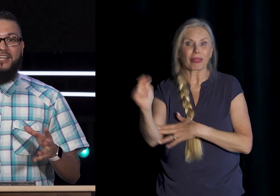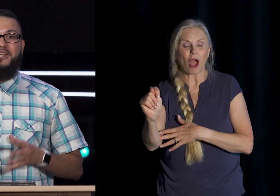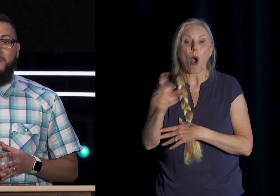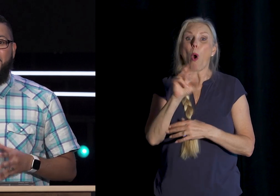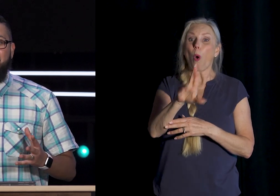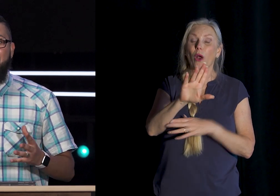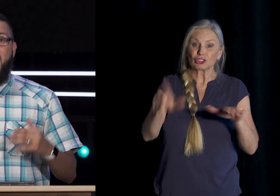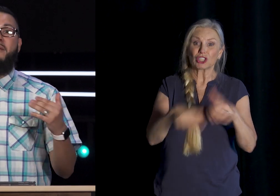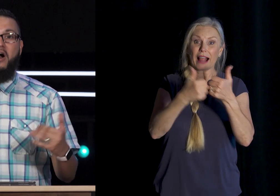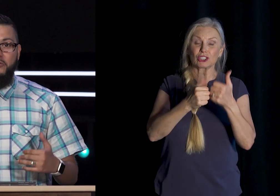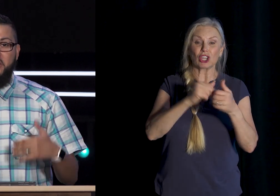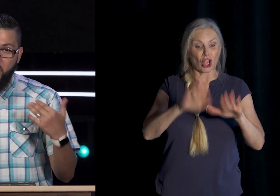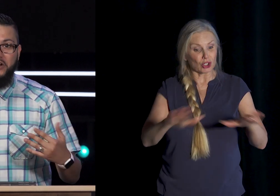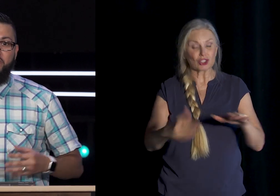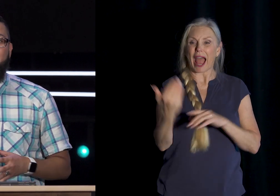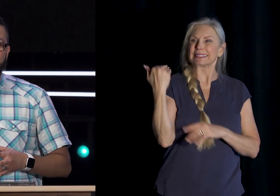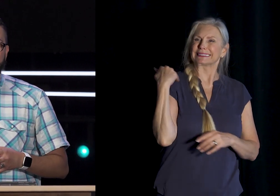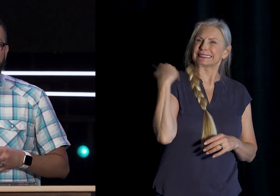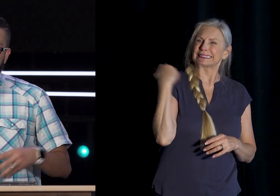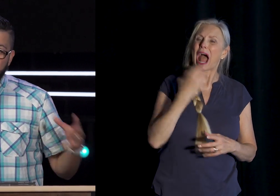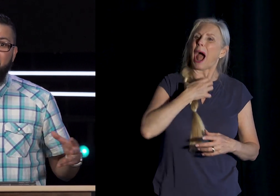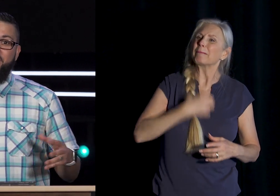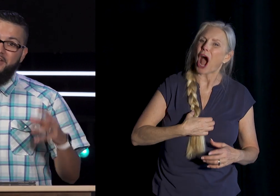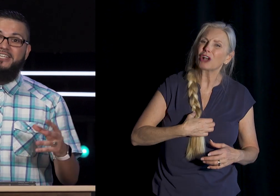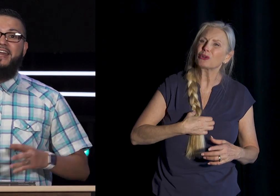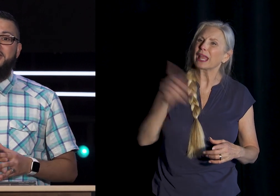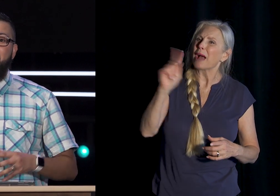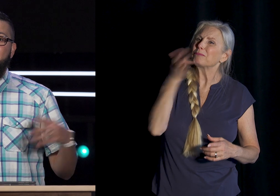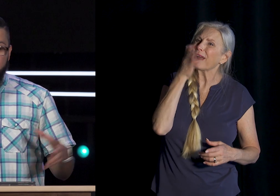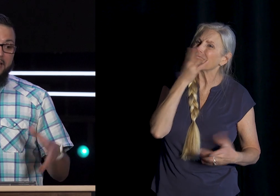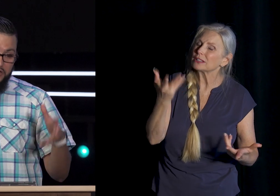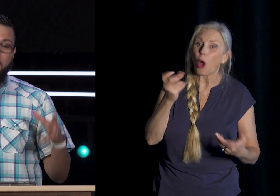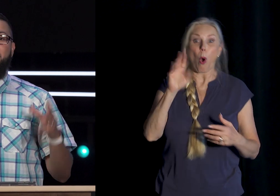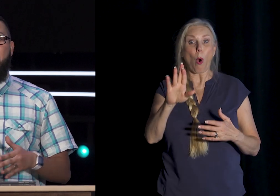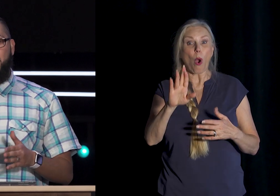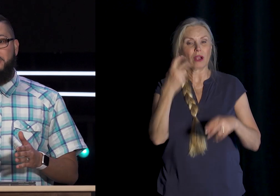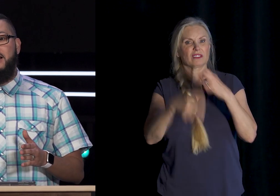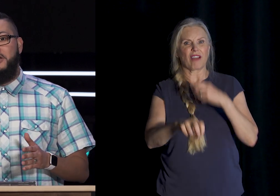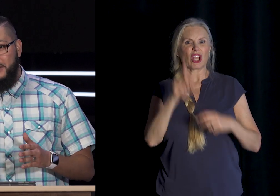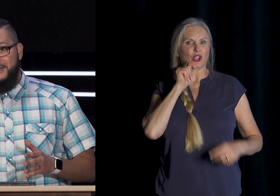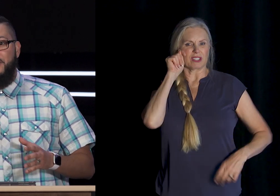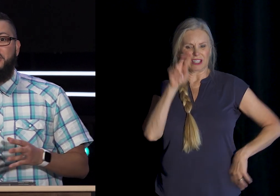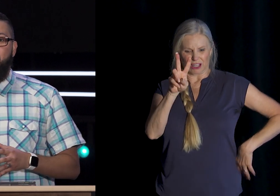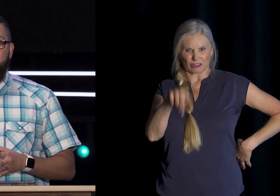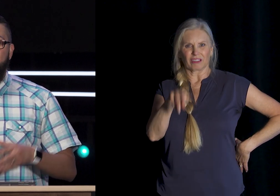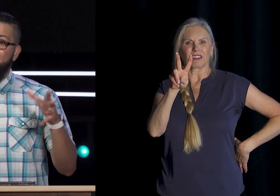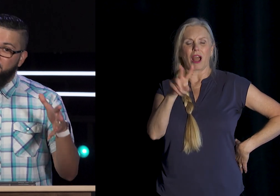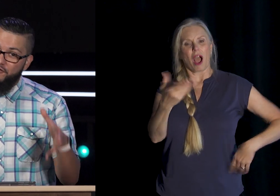Six In The Morning Saying I'm Hungry Where's Breakfast It's Tough When Your Teenager Is Looking At You Up And Down When You Telling Them To Get Their Chores Done It's